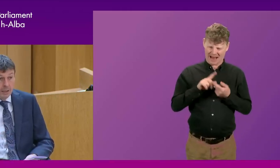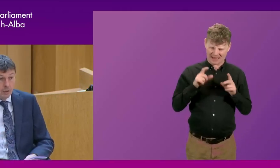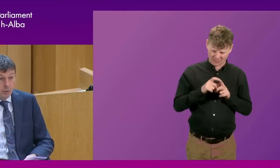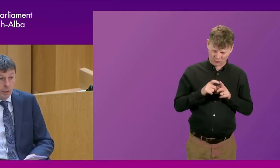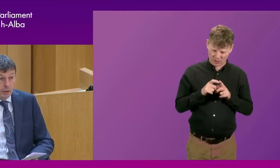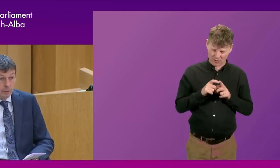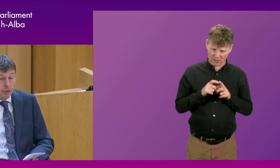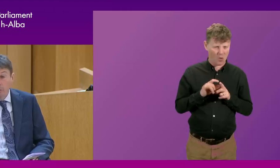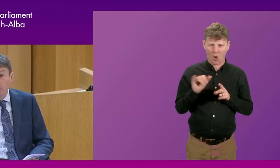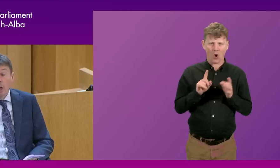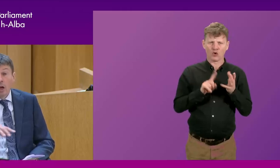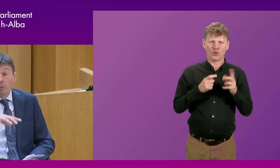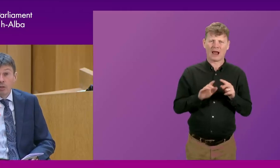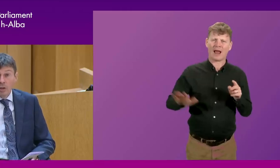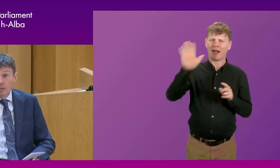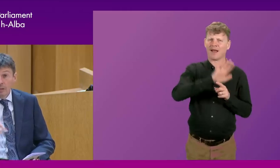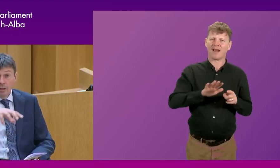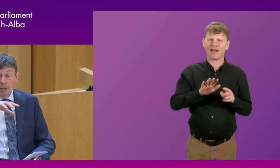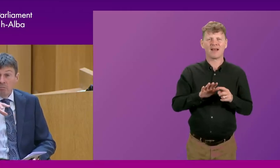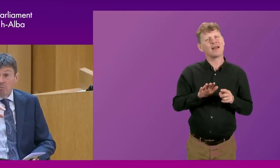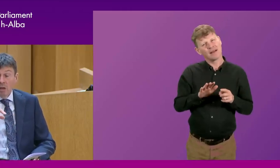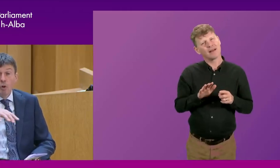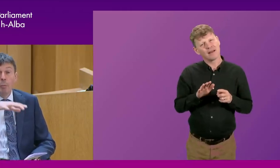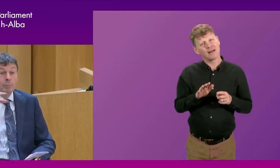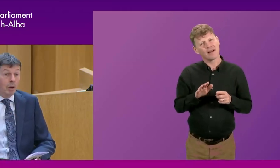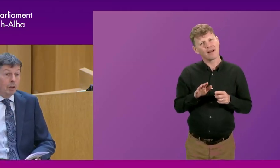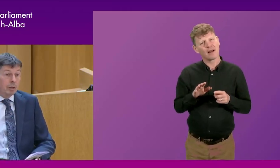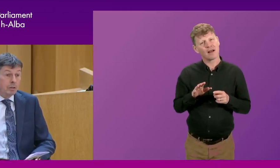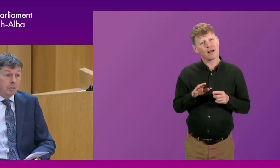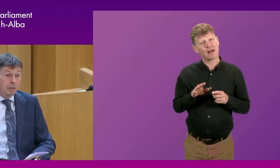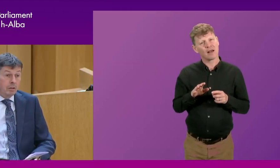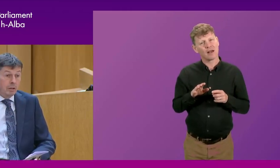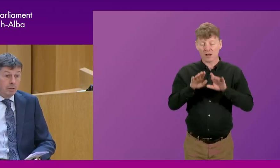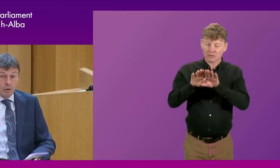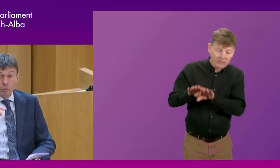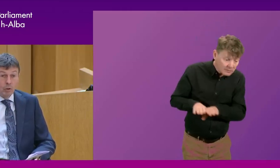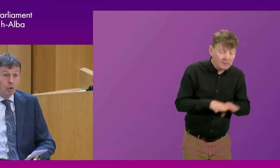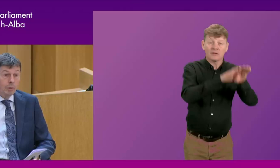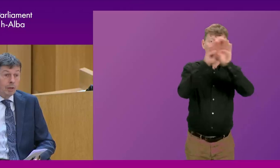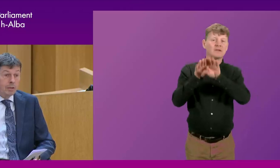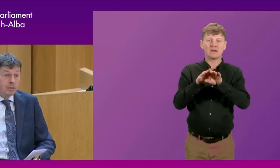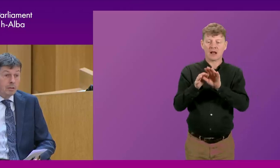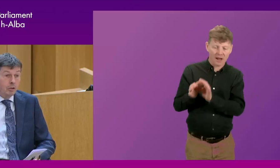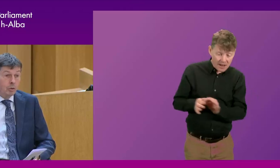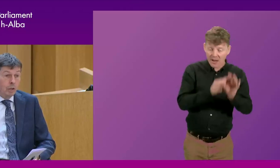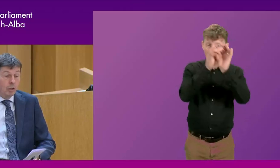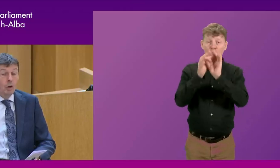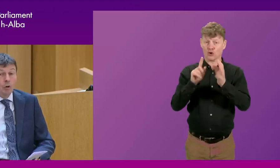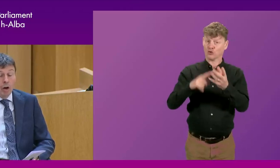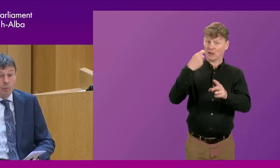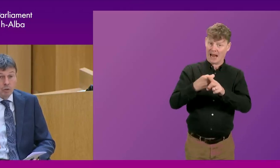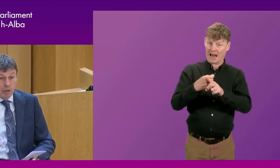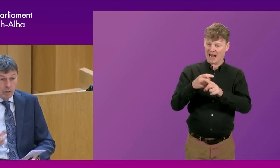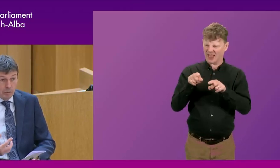best taken at the UK level? In other words, are we stressing a common market, the economy that is the UK?